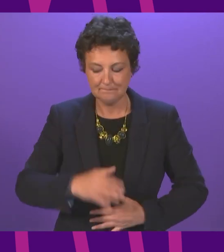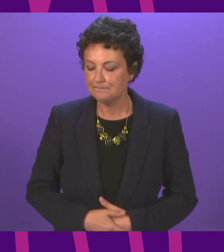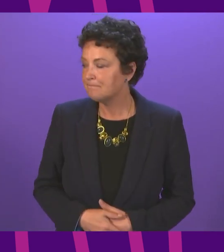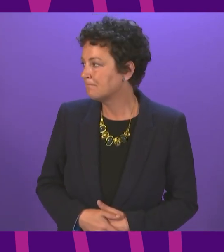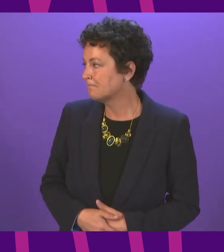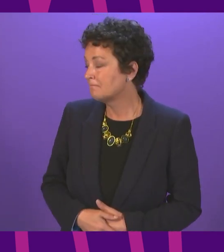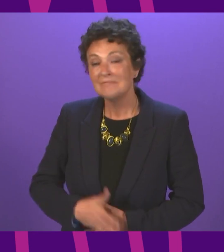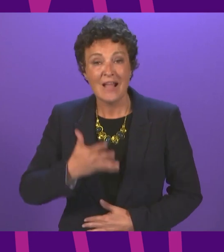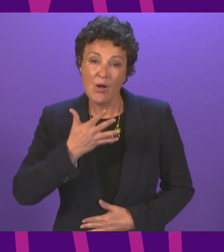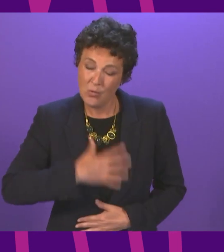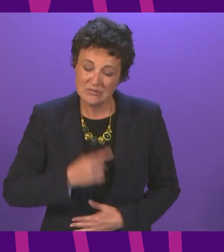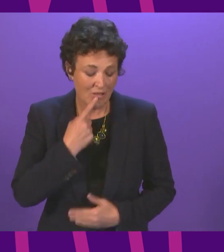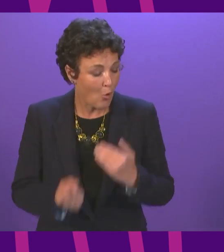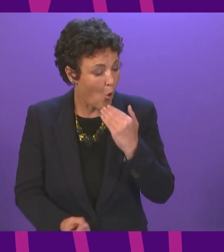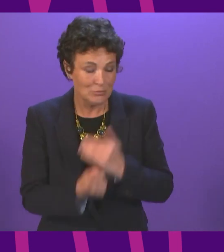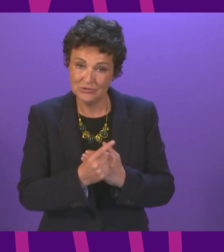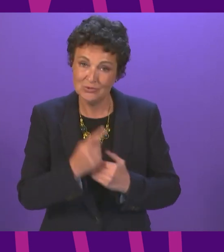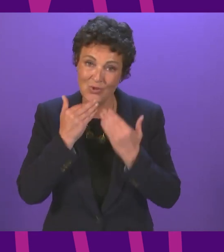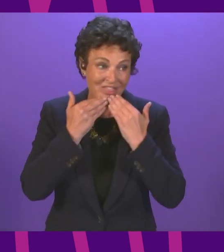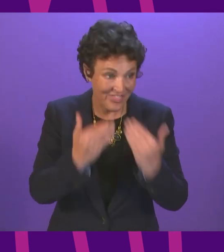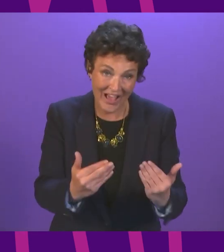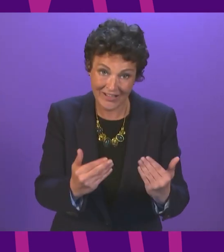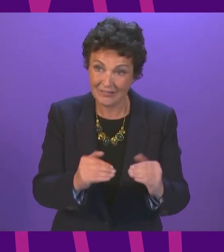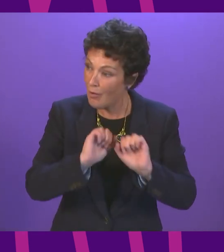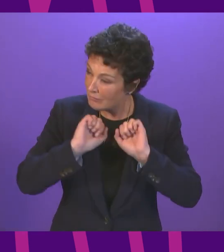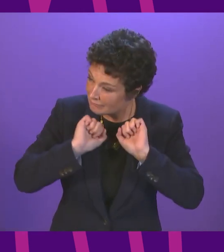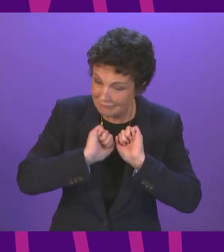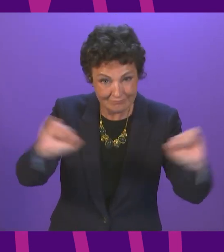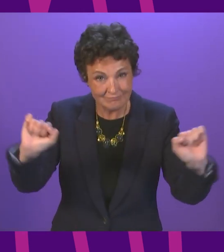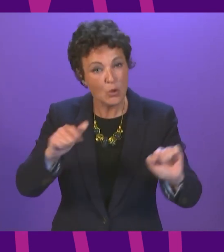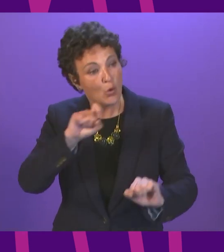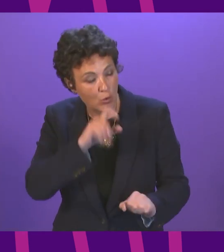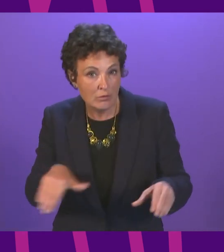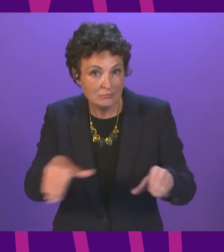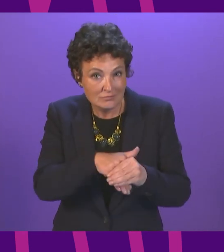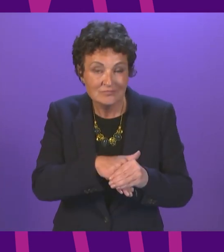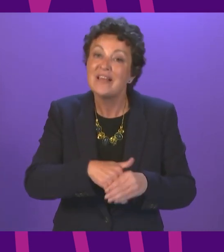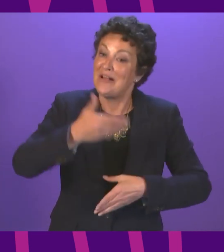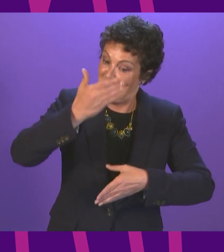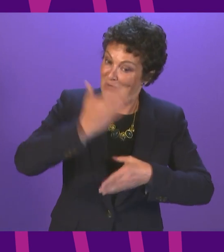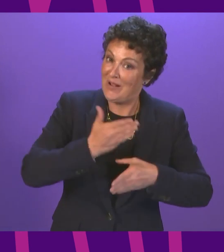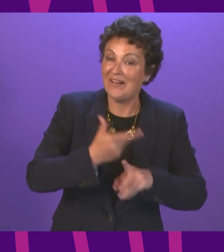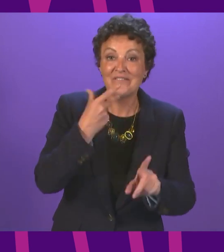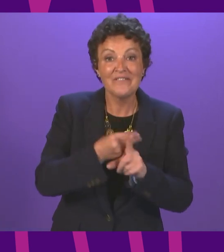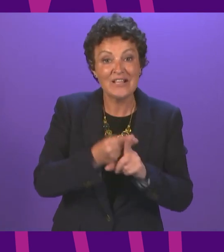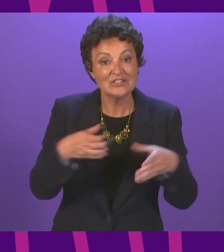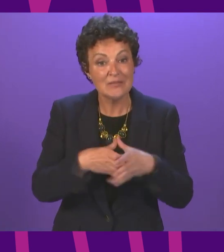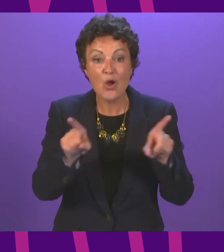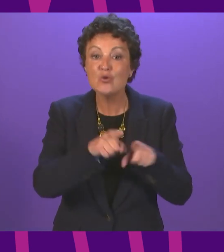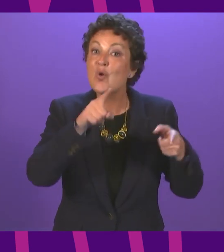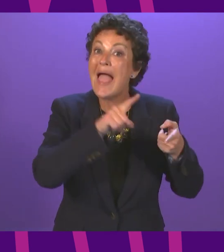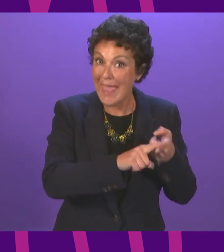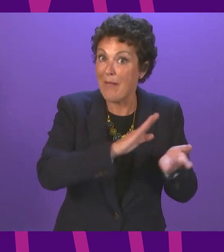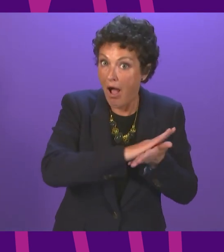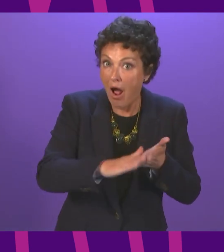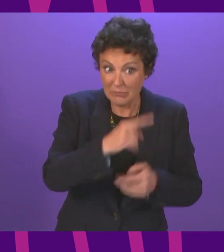Officer, again to thank everybody in our vaccination teams across the country. I am taking that opportunity generally, but also because Emma Harper is a member of our vaccination team and as well as